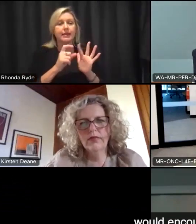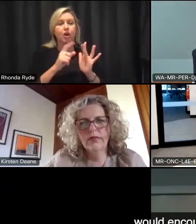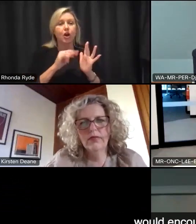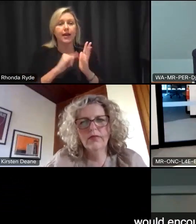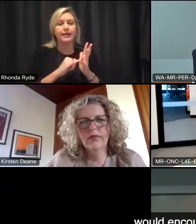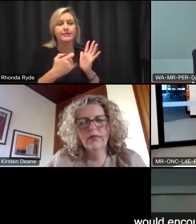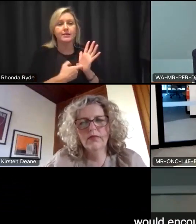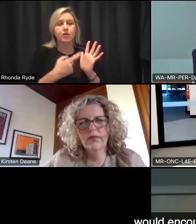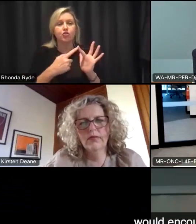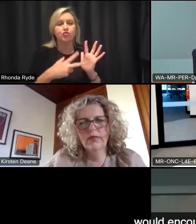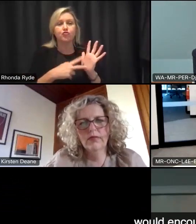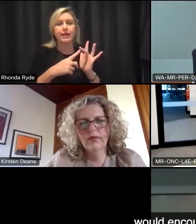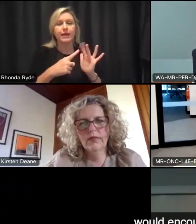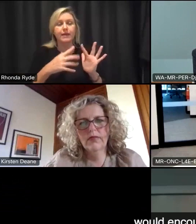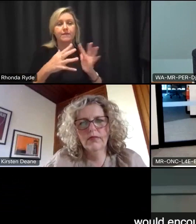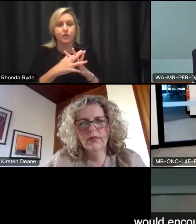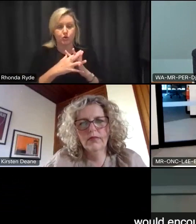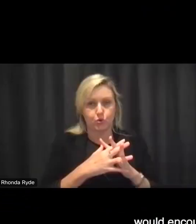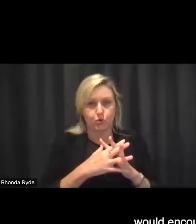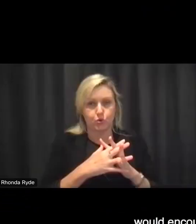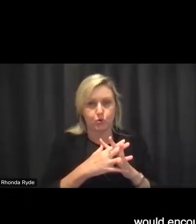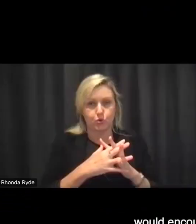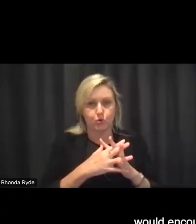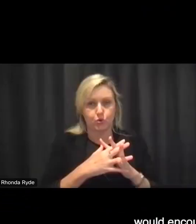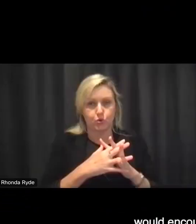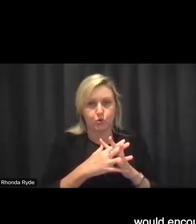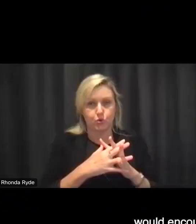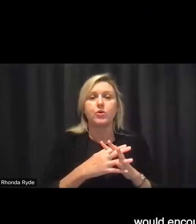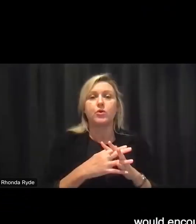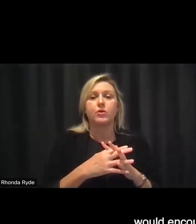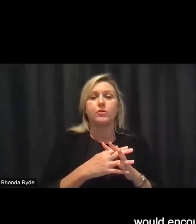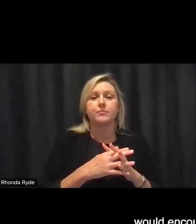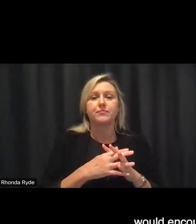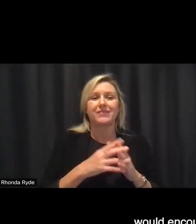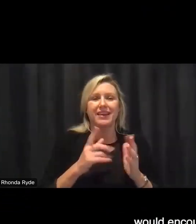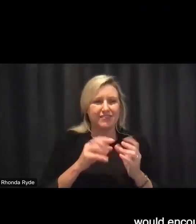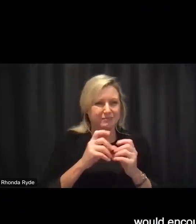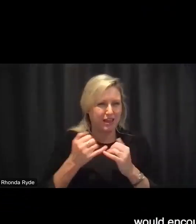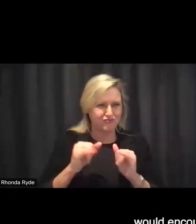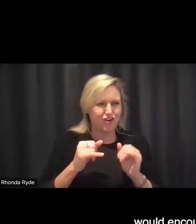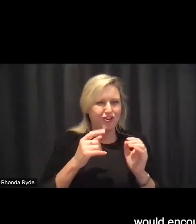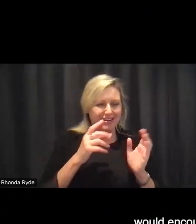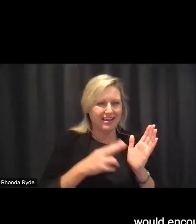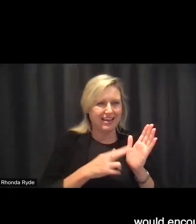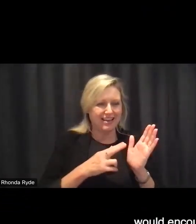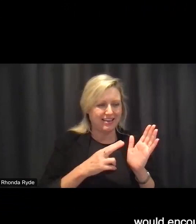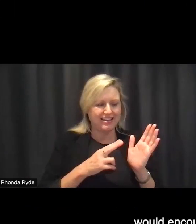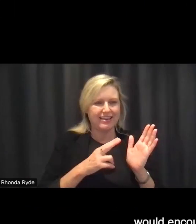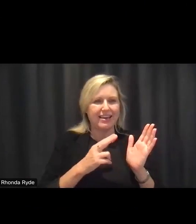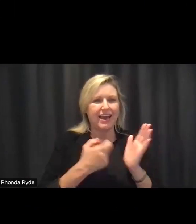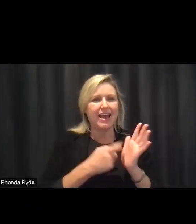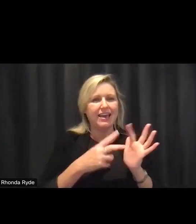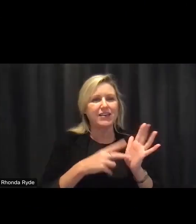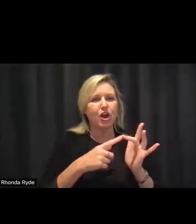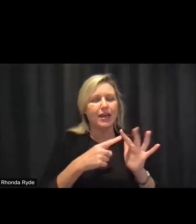uh uh a v i e w if you're anything like me and can never remember uh gov.au